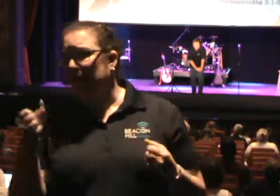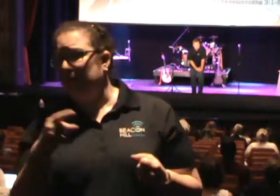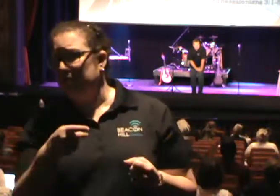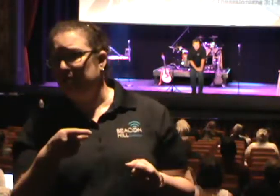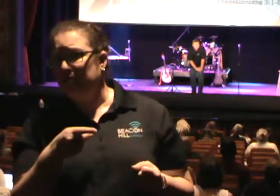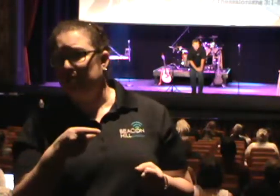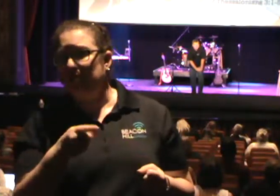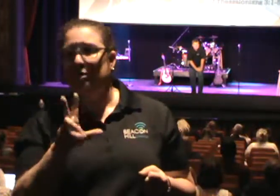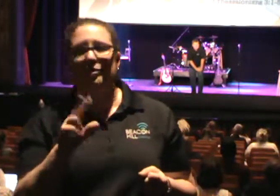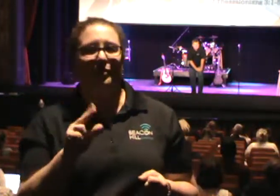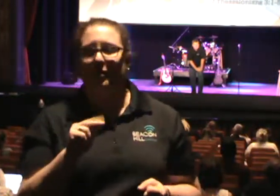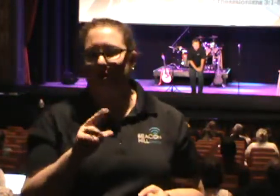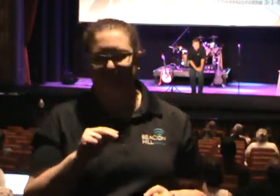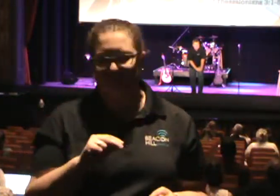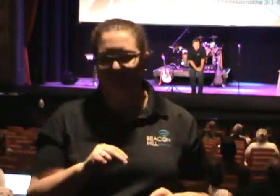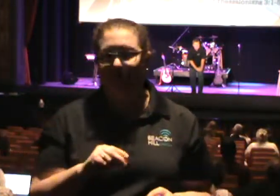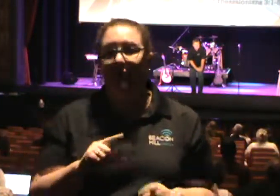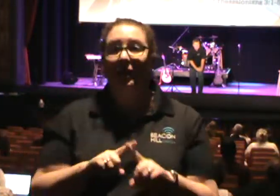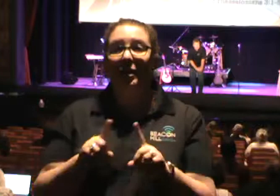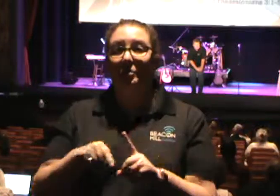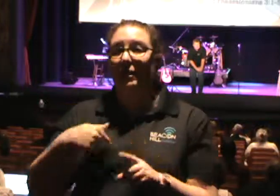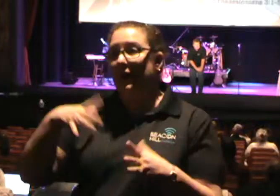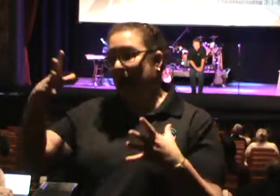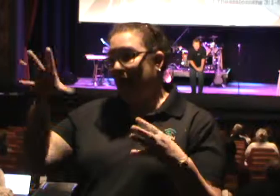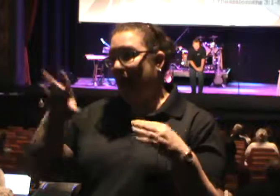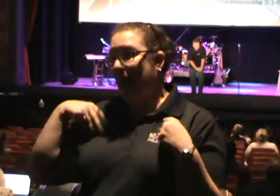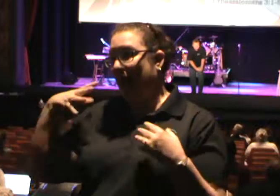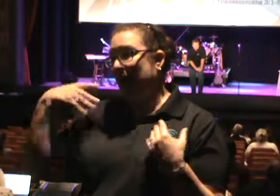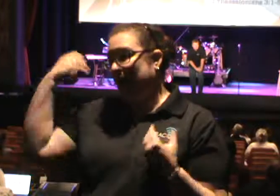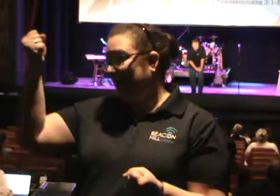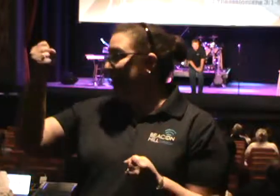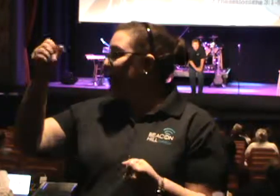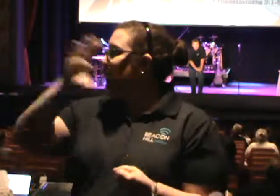No. But I have confidence in Christ in me.